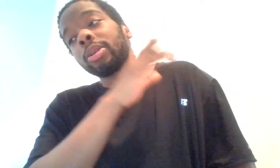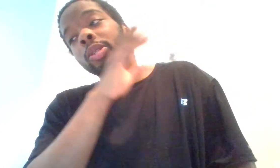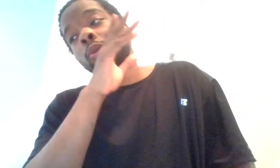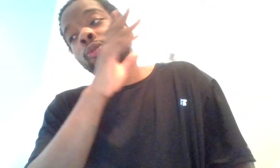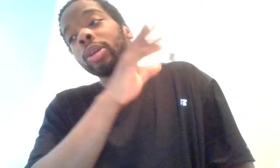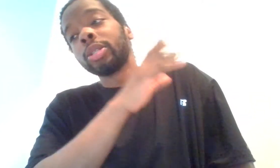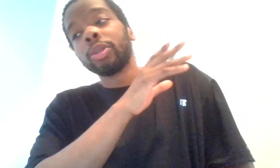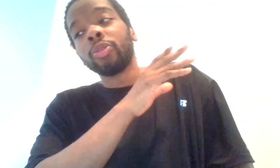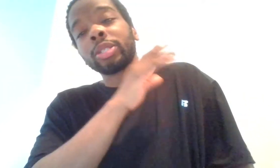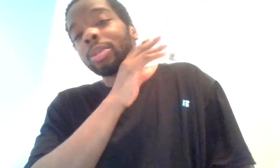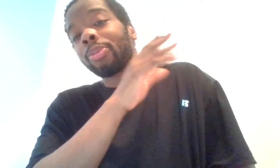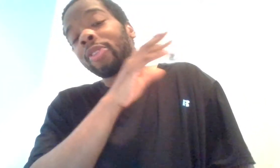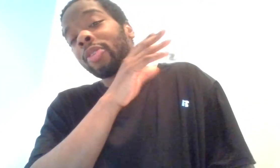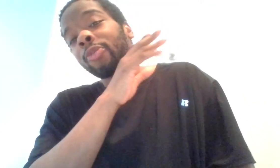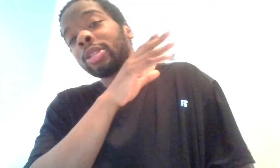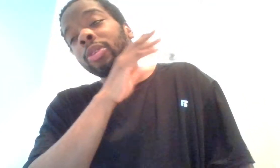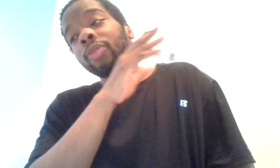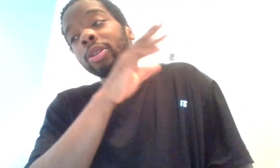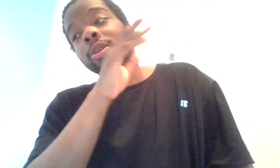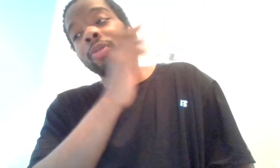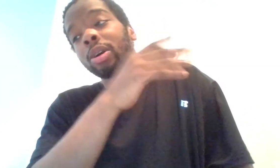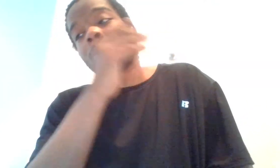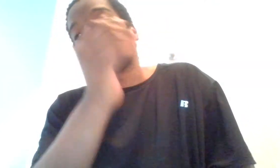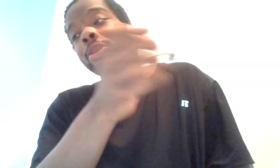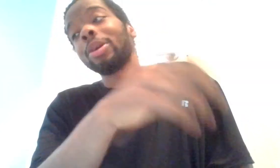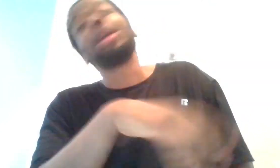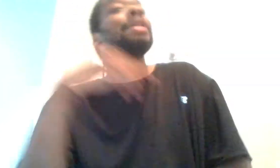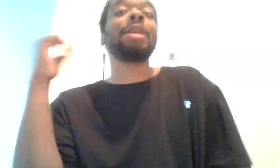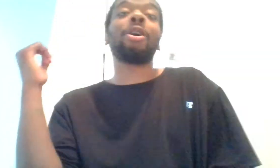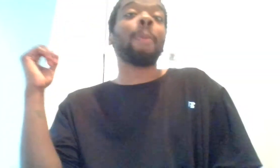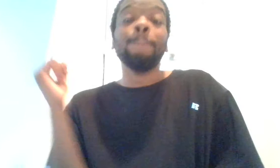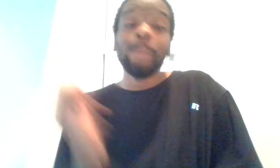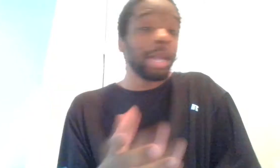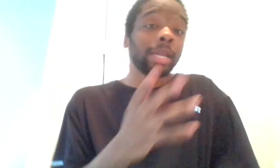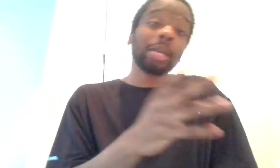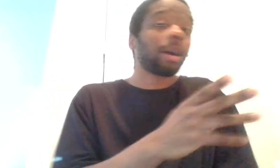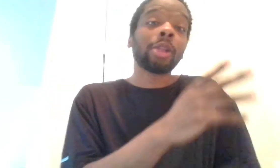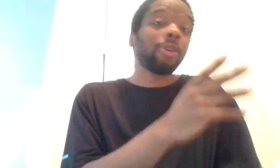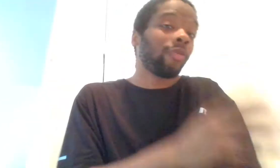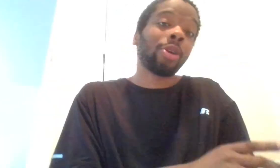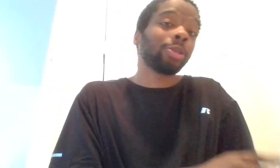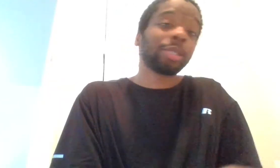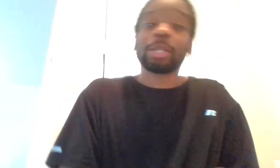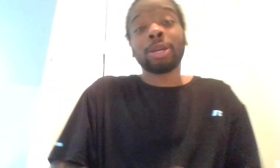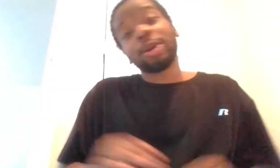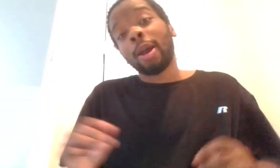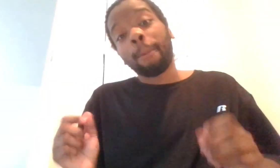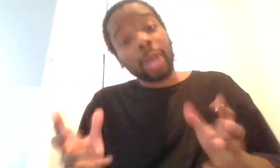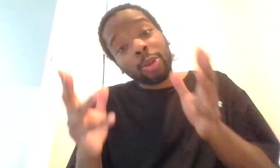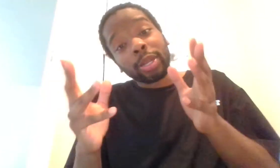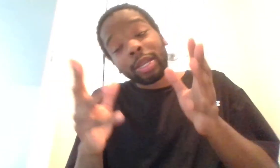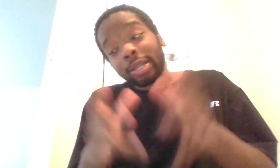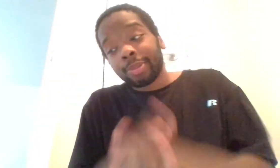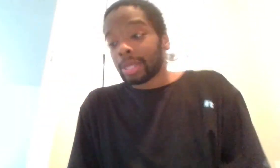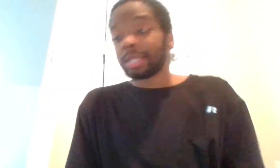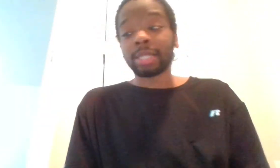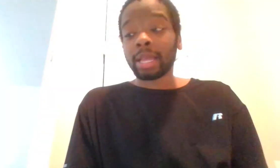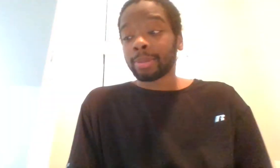242, which is the prohibitive rights of under of color law. There are many color of laws, apparently. It's like